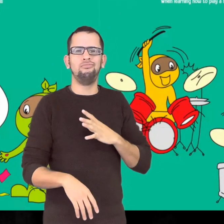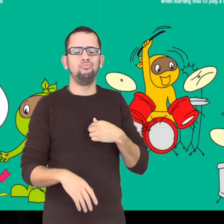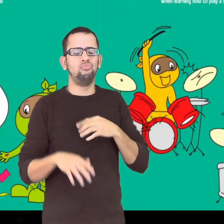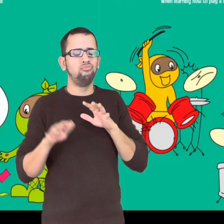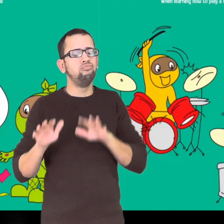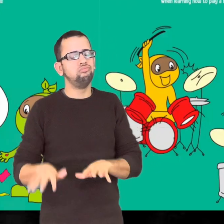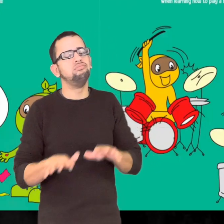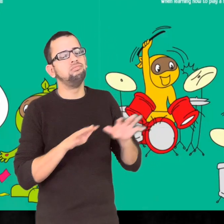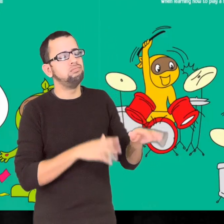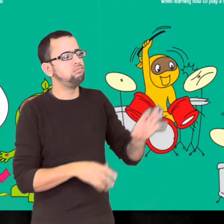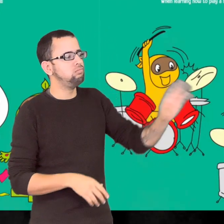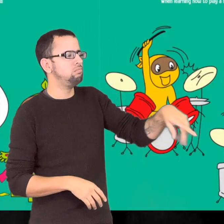pinks.